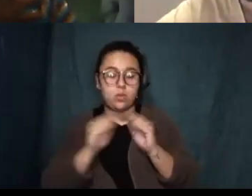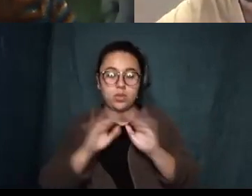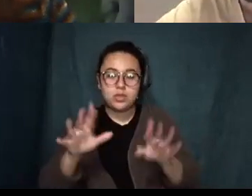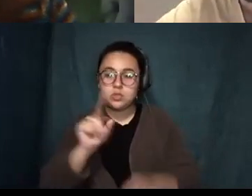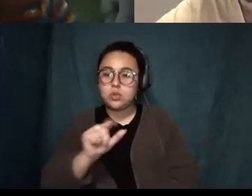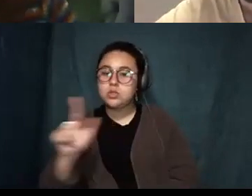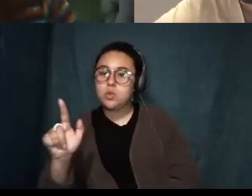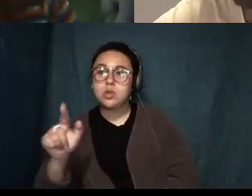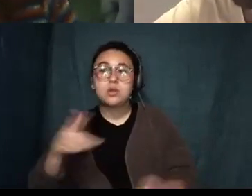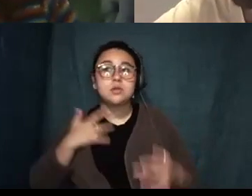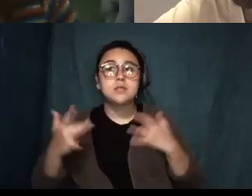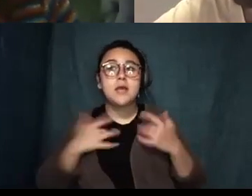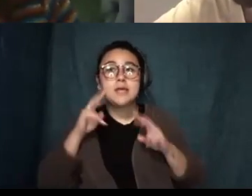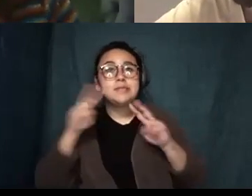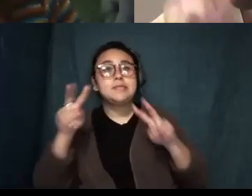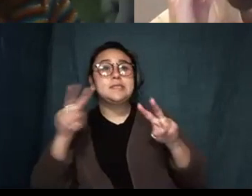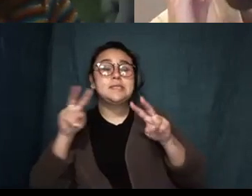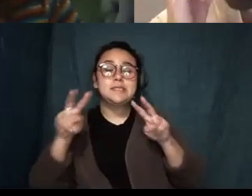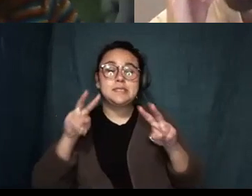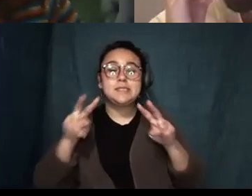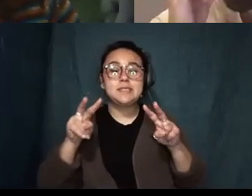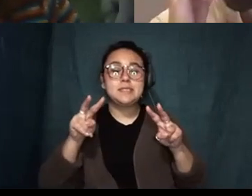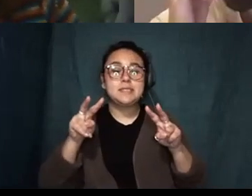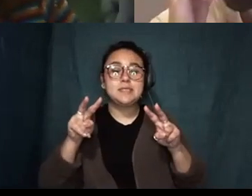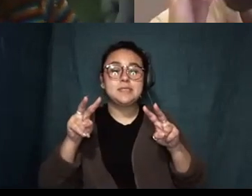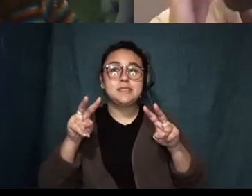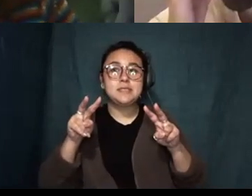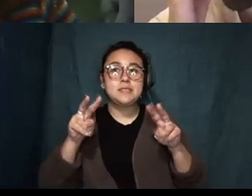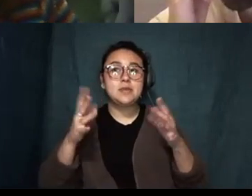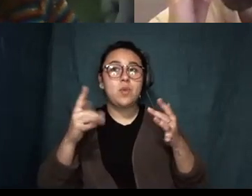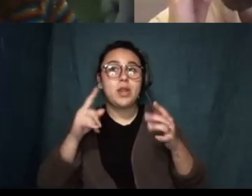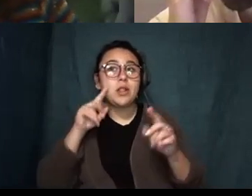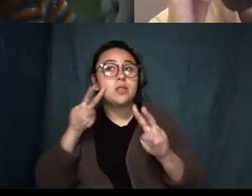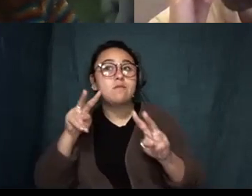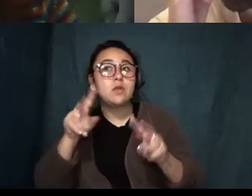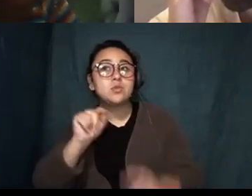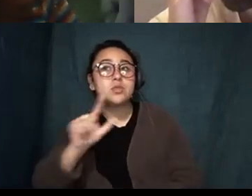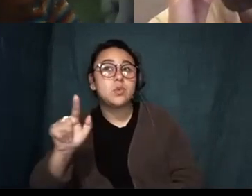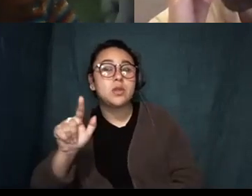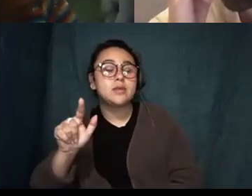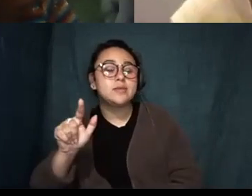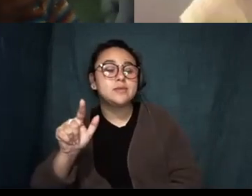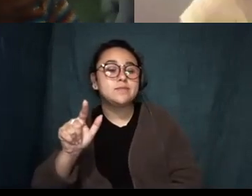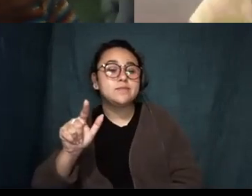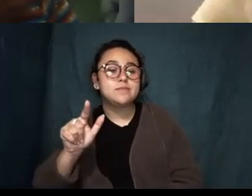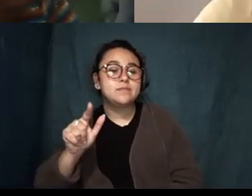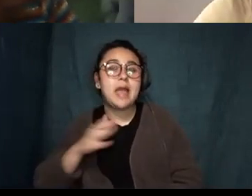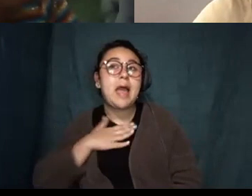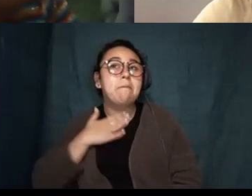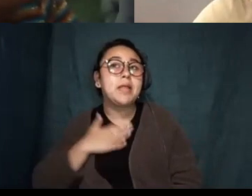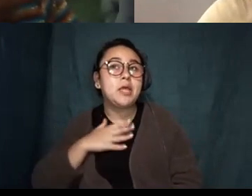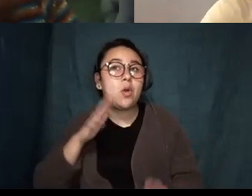are so excited about that you are headed in the direction of 2021 uh happily or at least hopefully